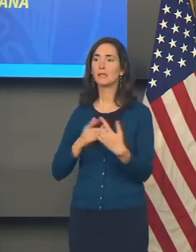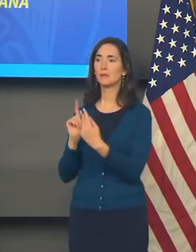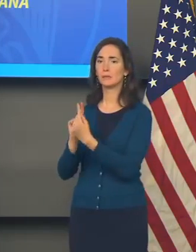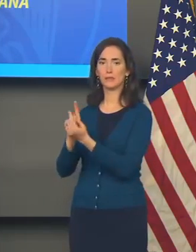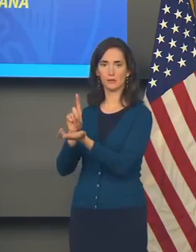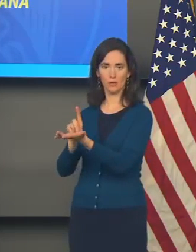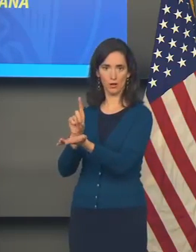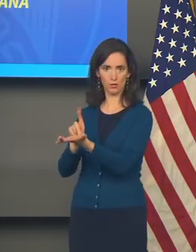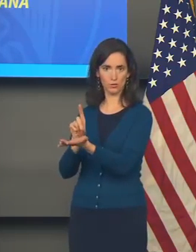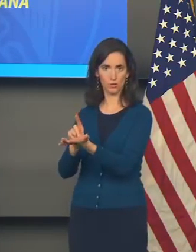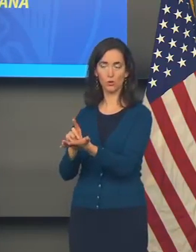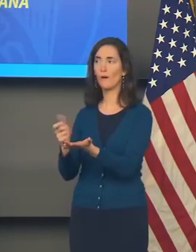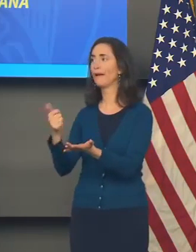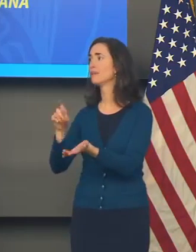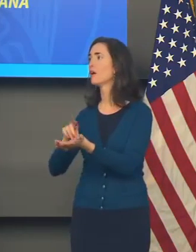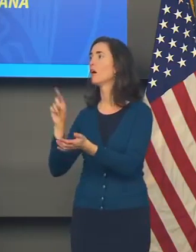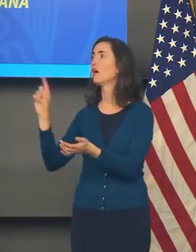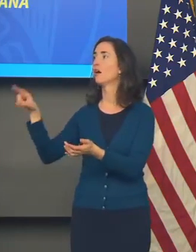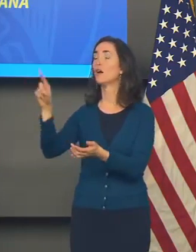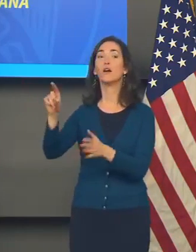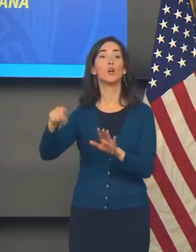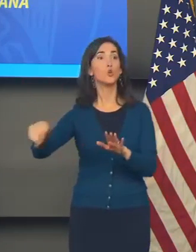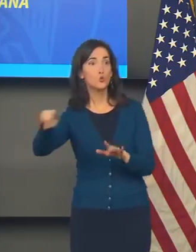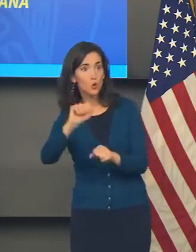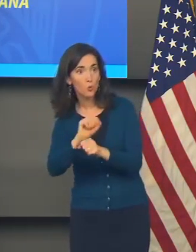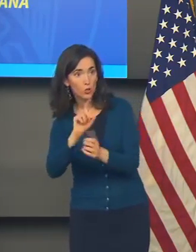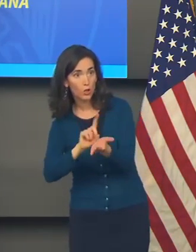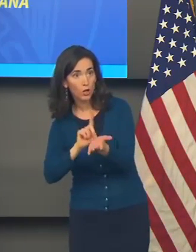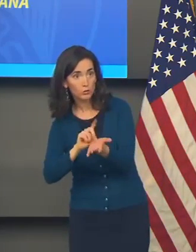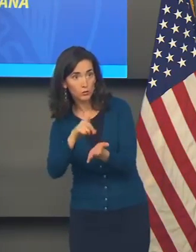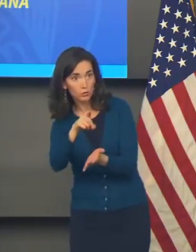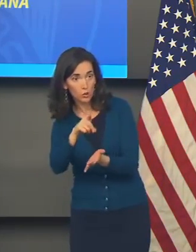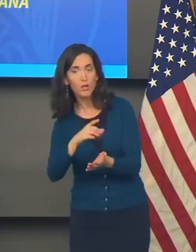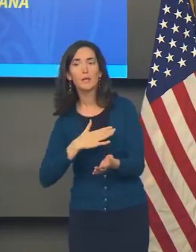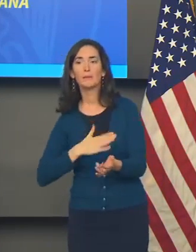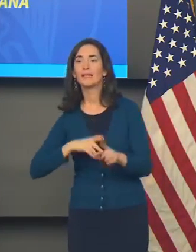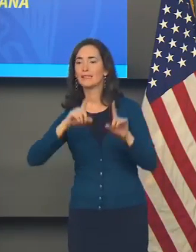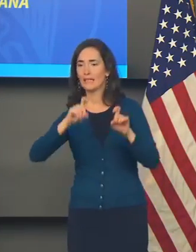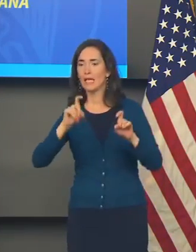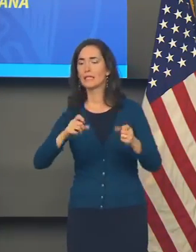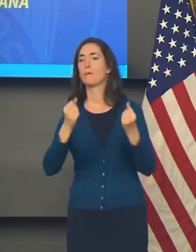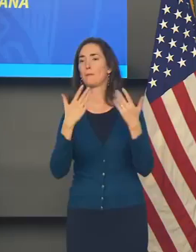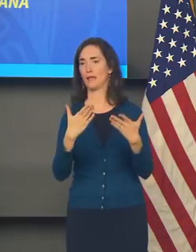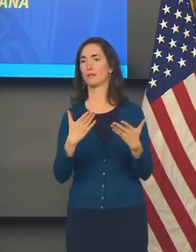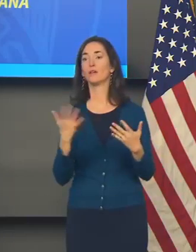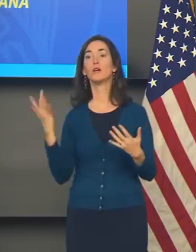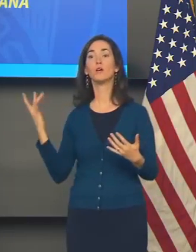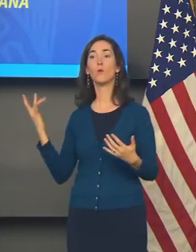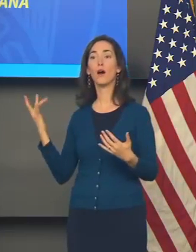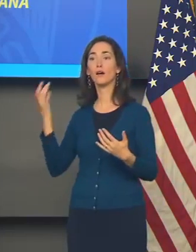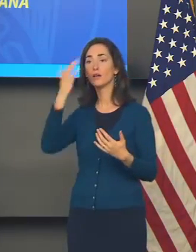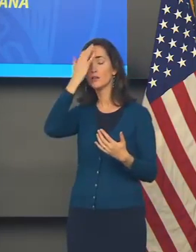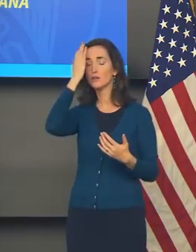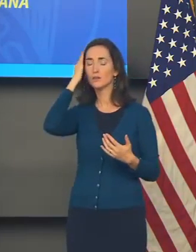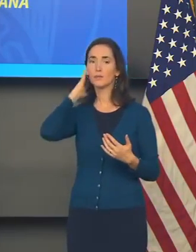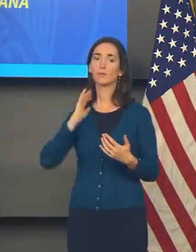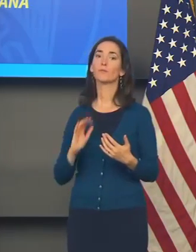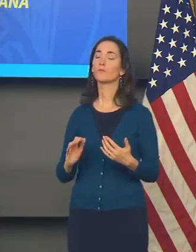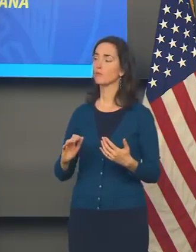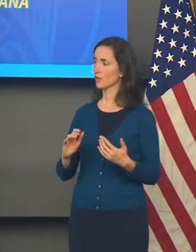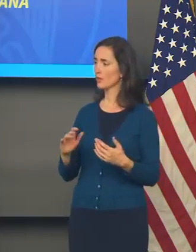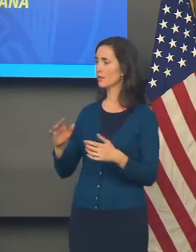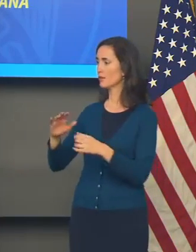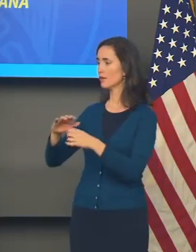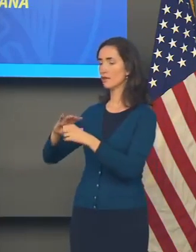doctor and physicians out there, be very broad in your testing. Because the more COVID that we can identify, we can advise those individuals